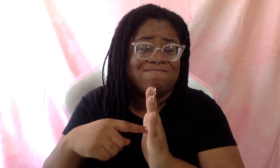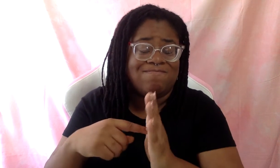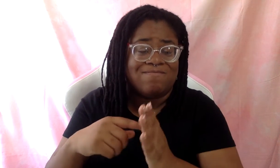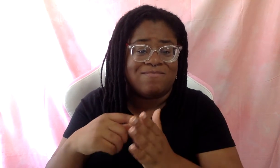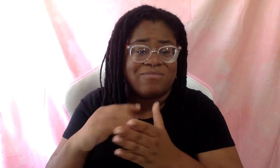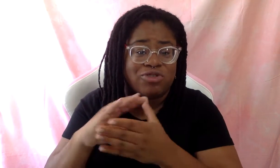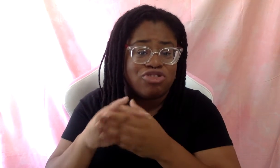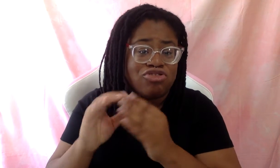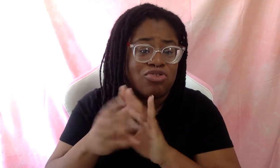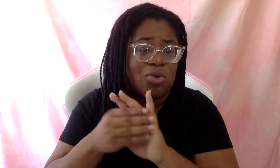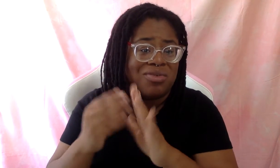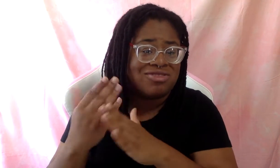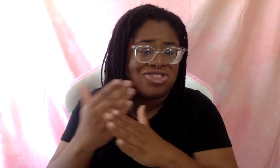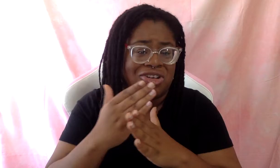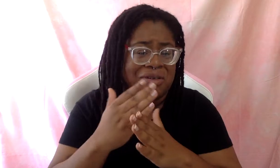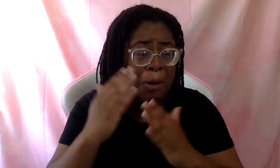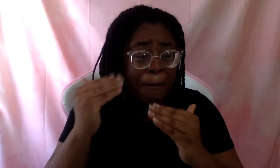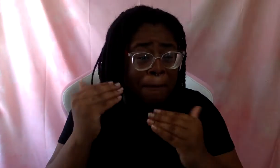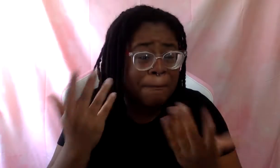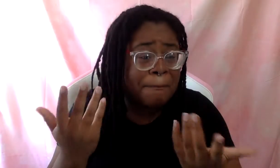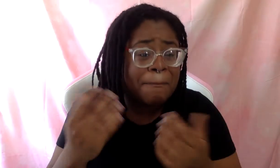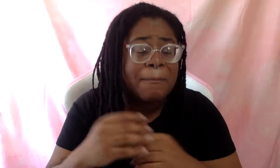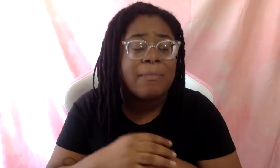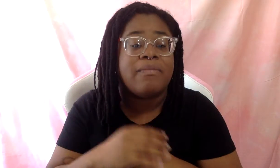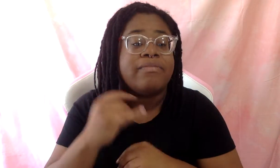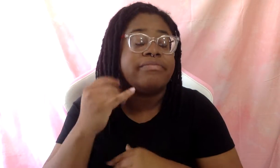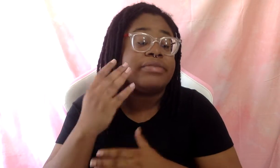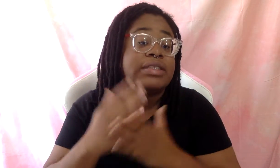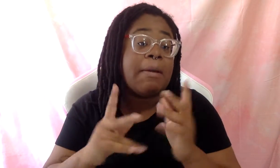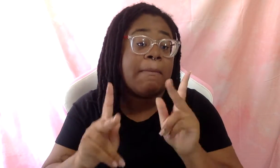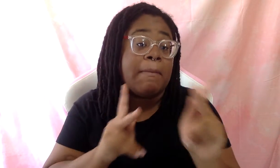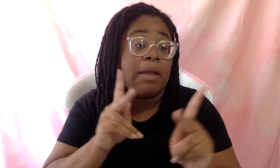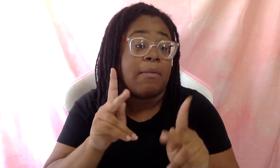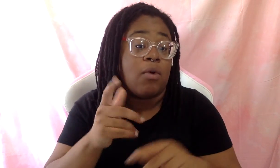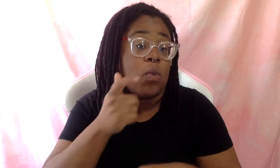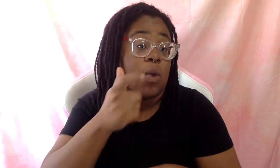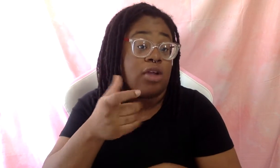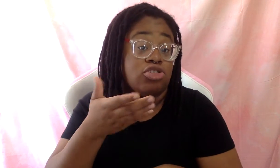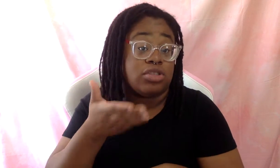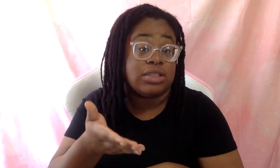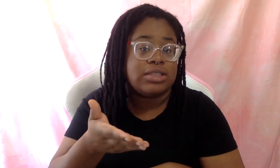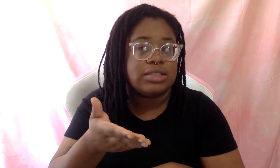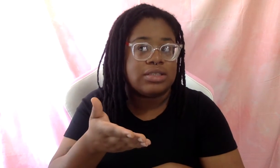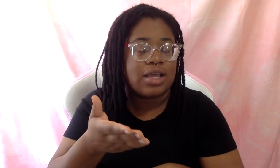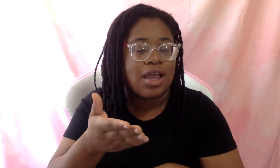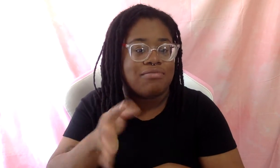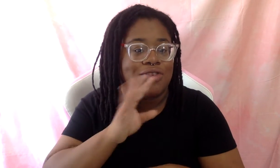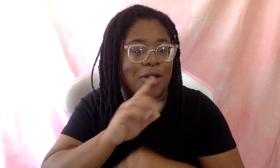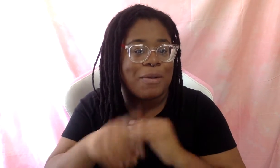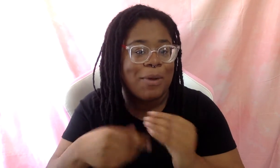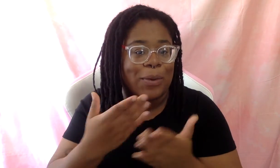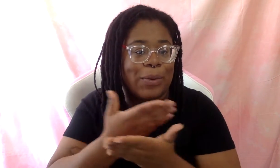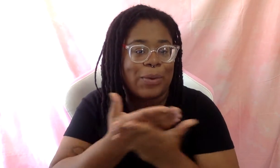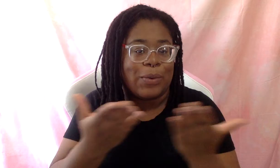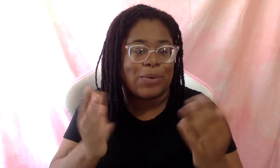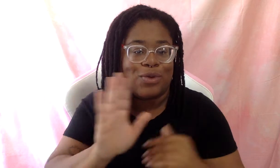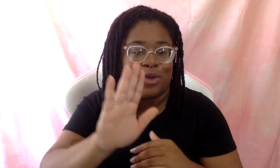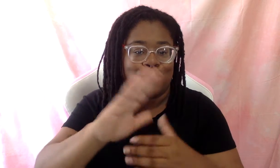if, if, if certain people watch this, I hope they know I'm talking to them because their stories are really, really super important